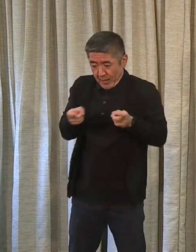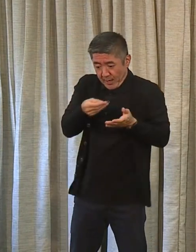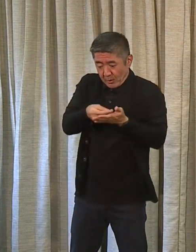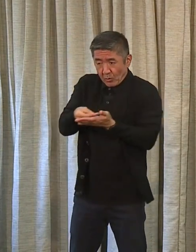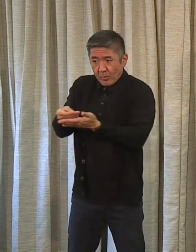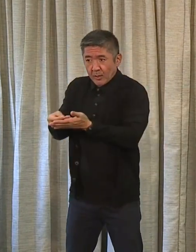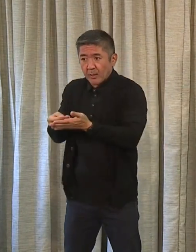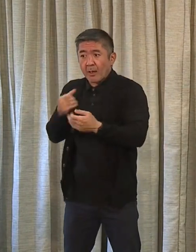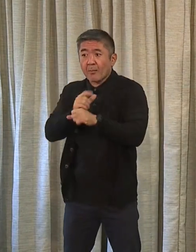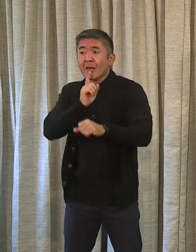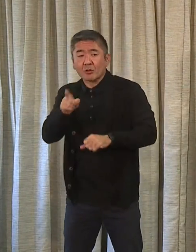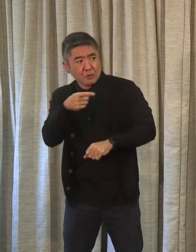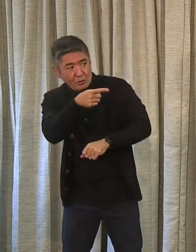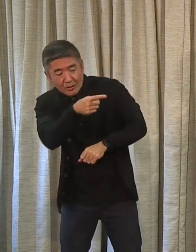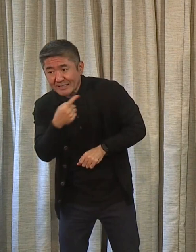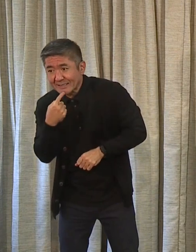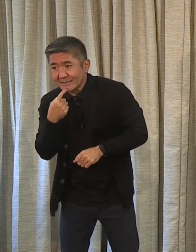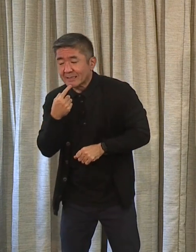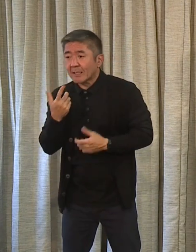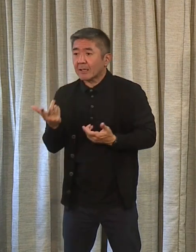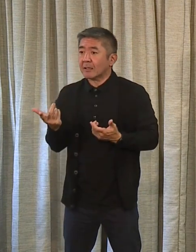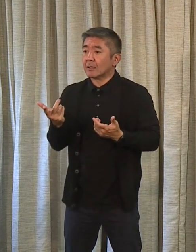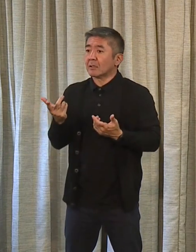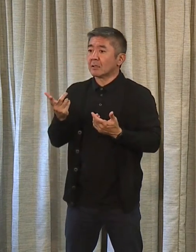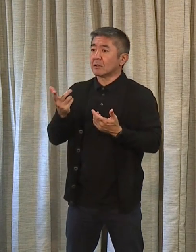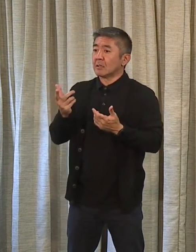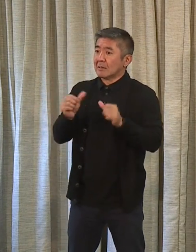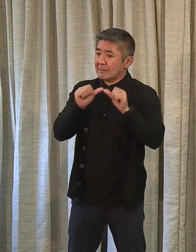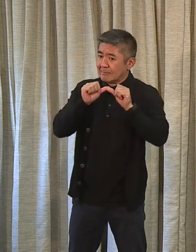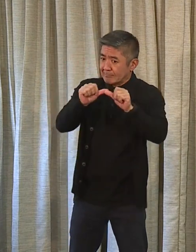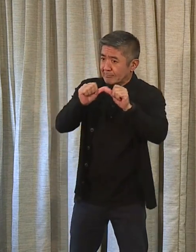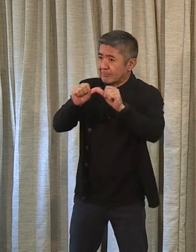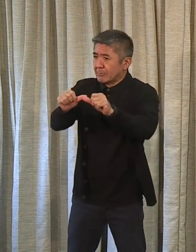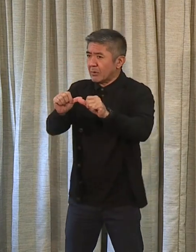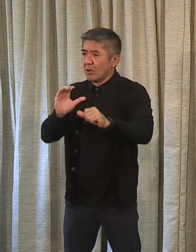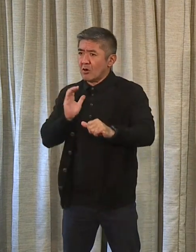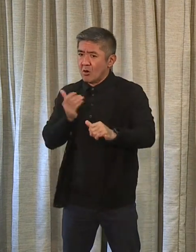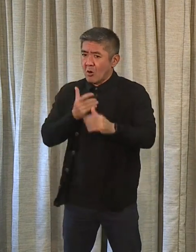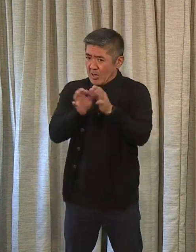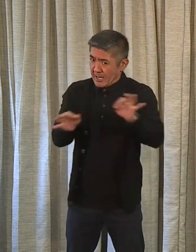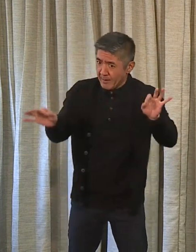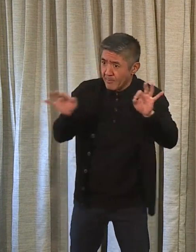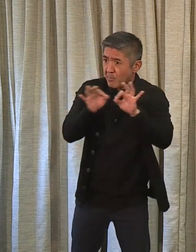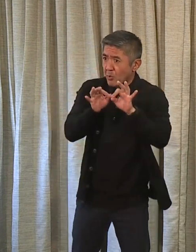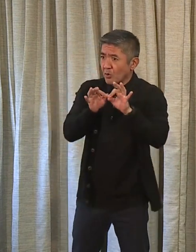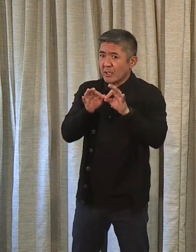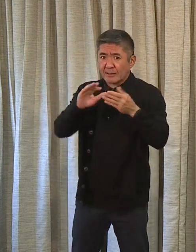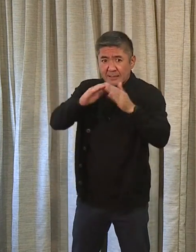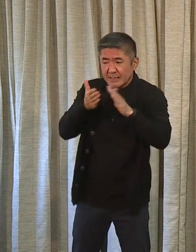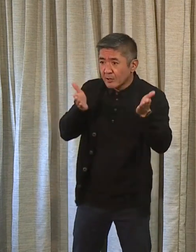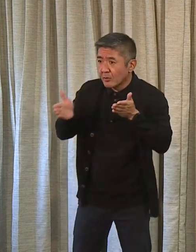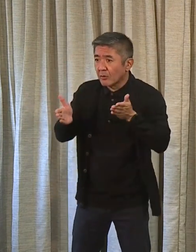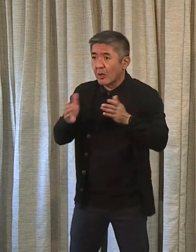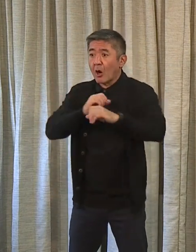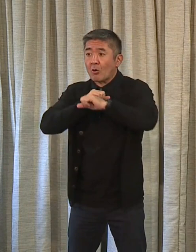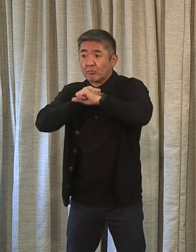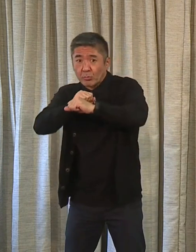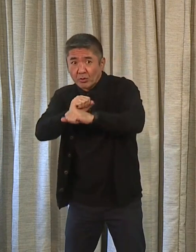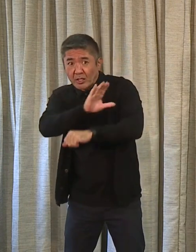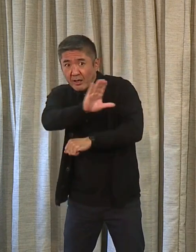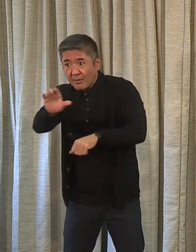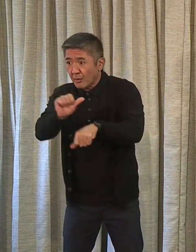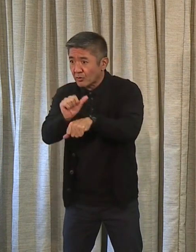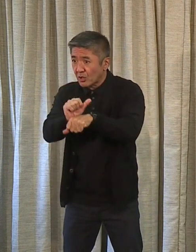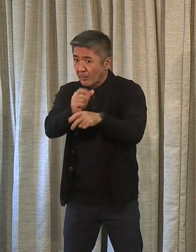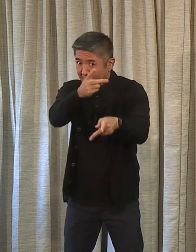to ensure, as Andy just said, operation of our core city services. So, you know, we're going to protect the jobs of the employees, but also we're going to